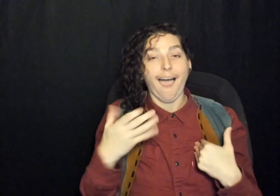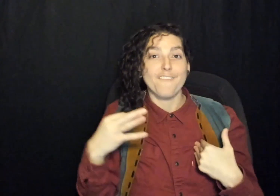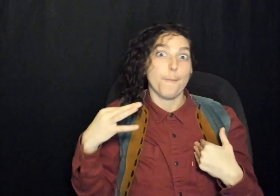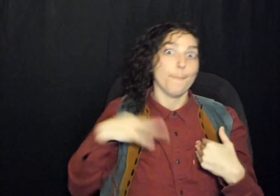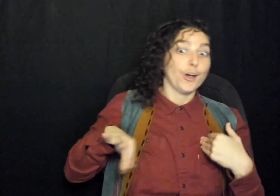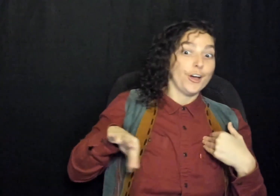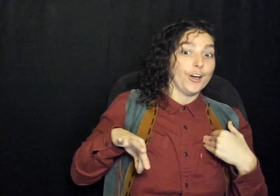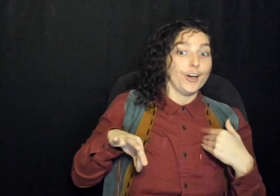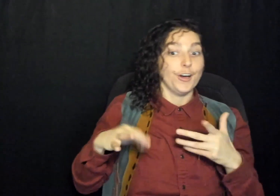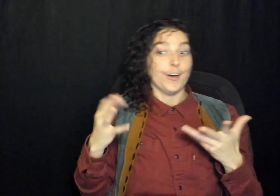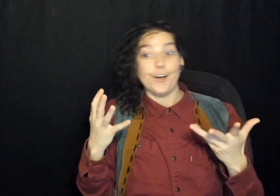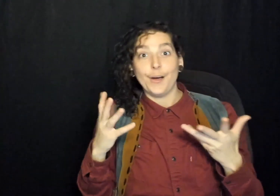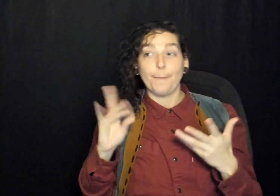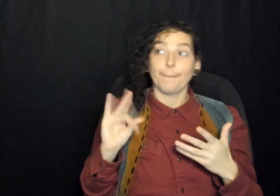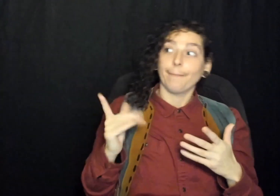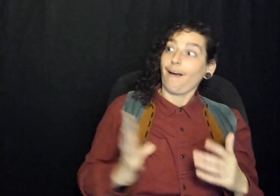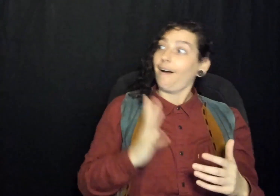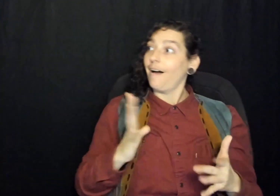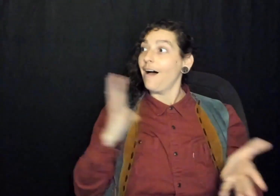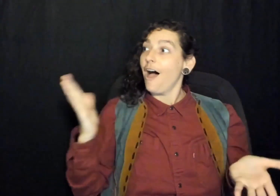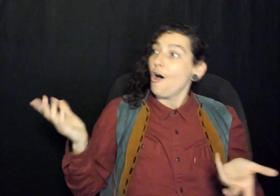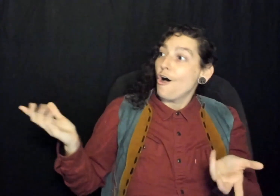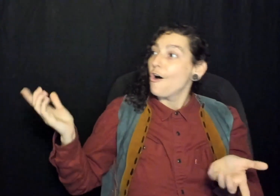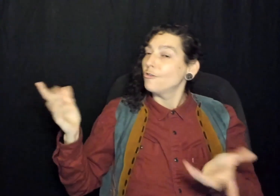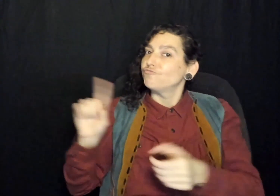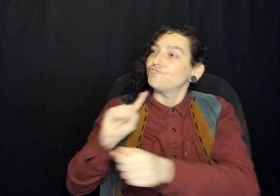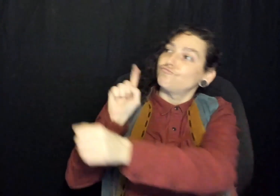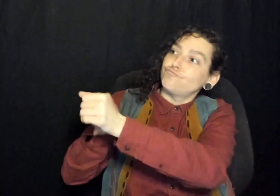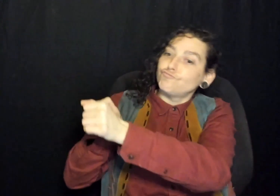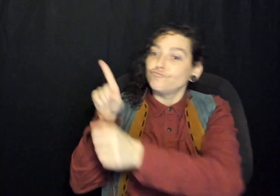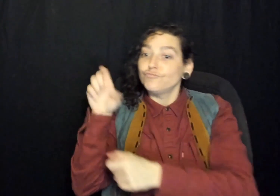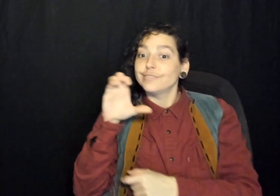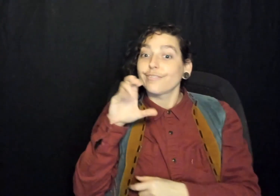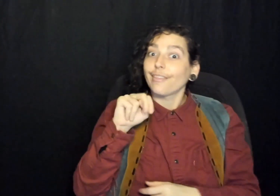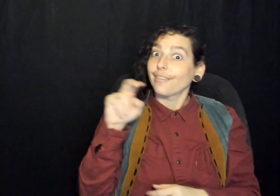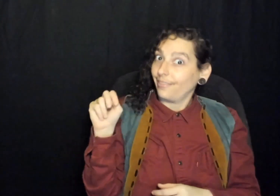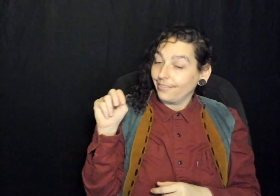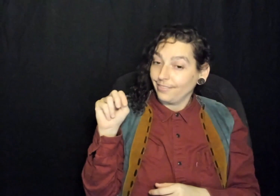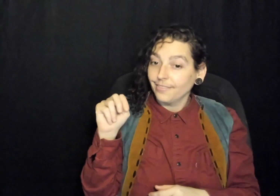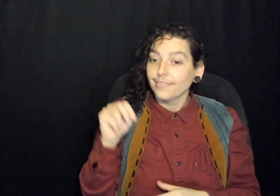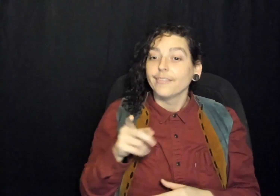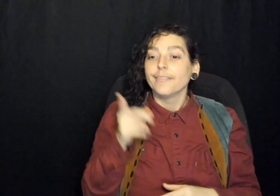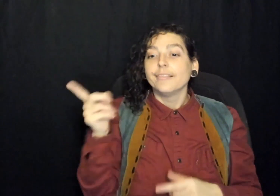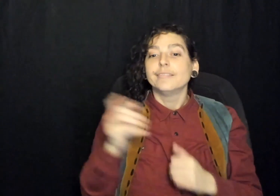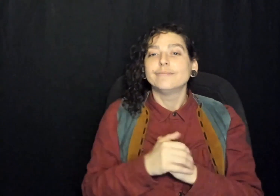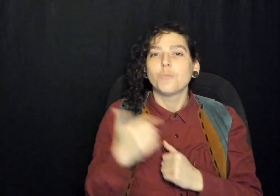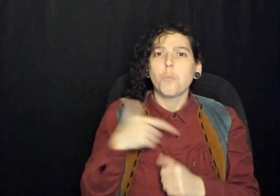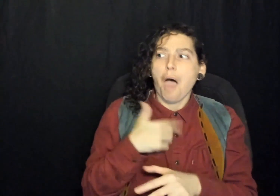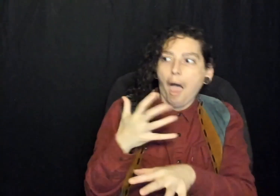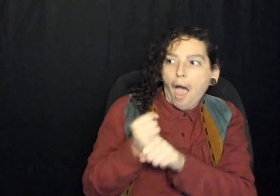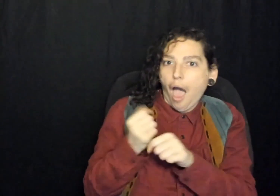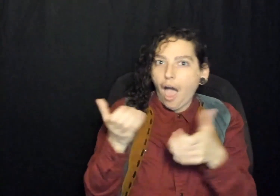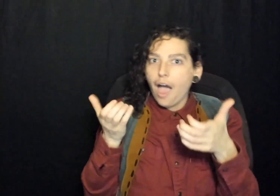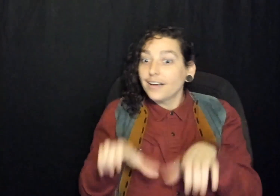One of the perks of being an official CNN affiliate is we get to see stuff before